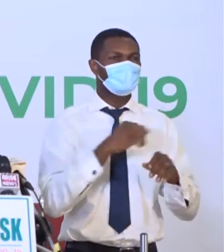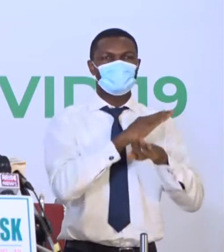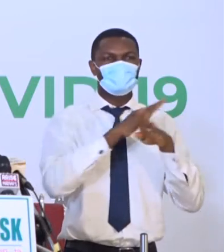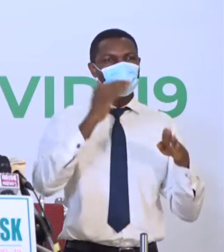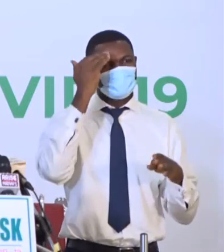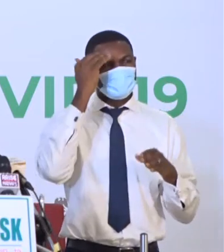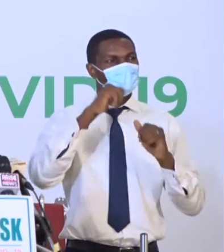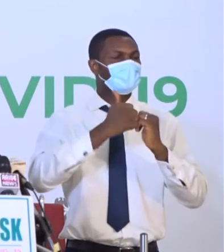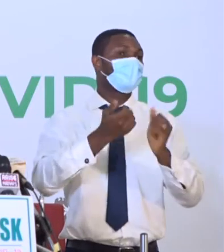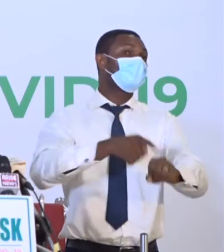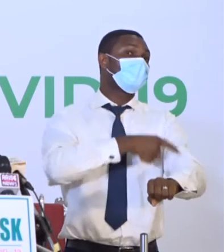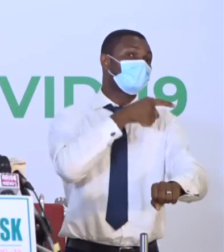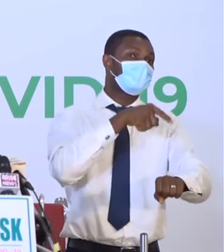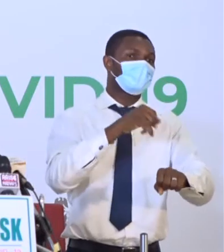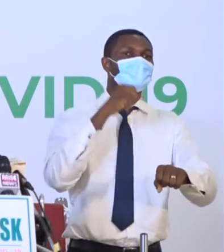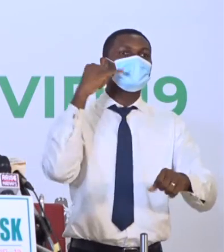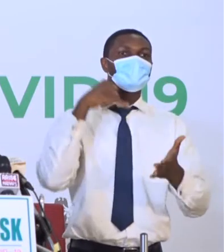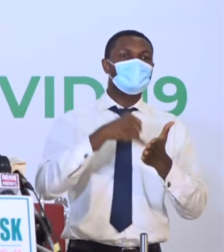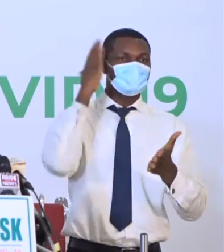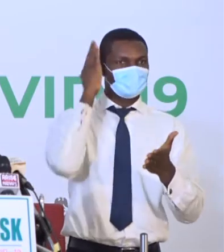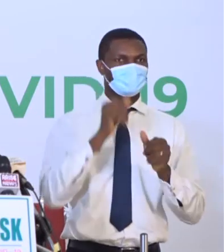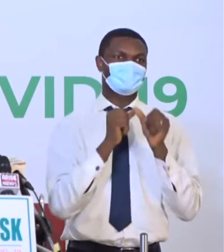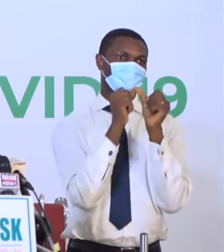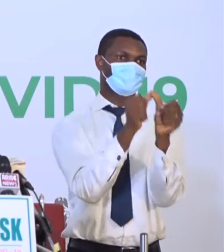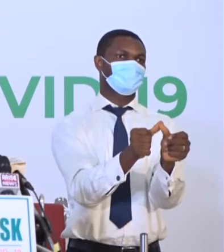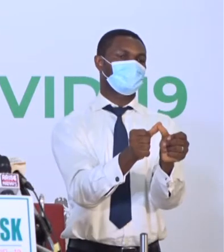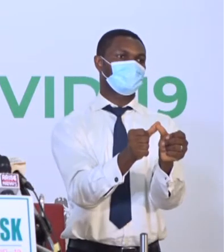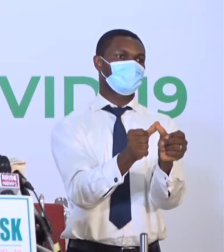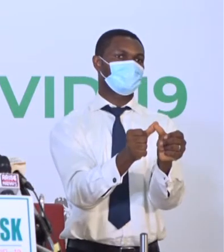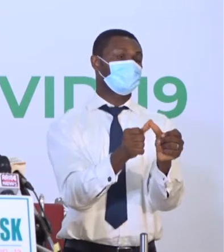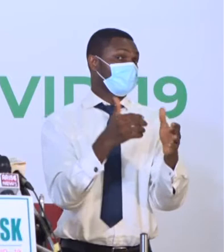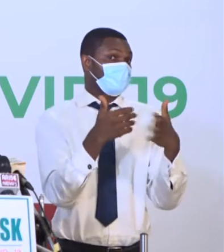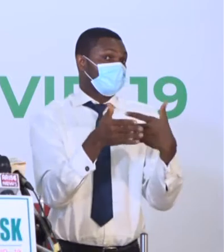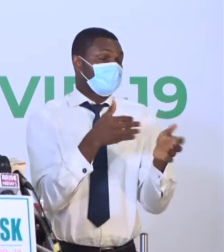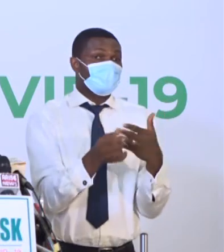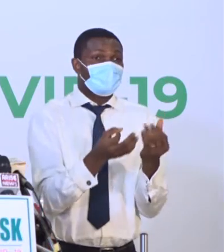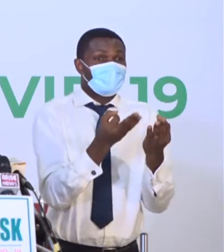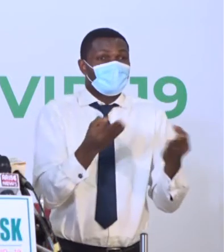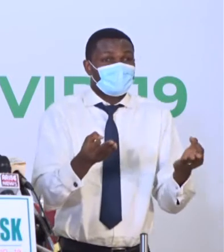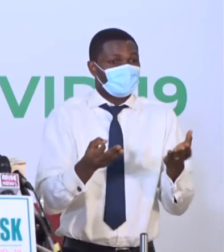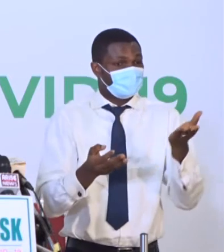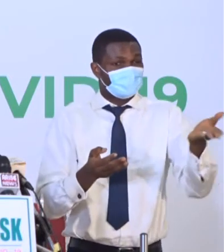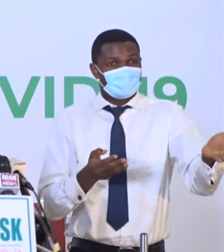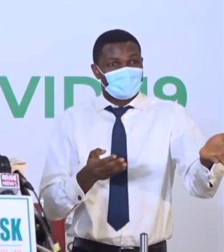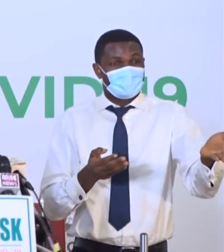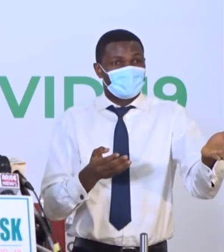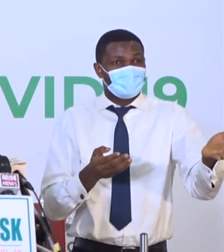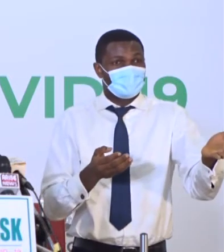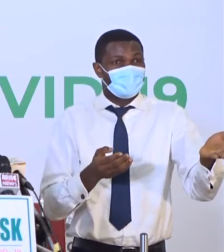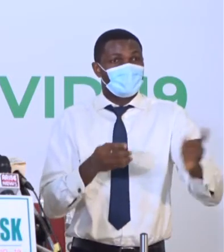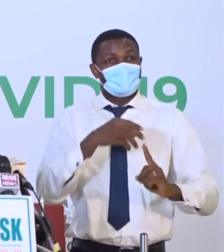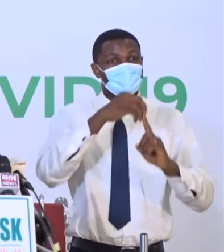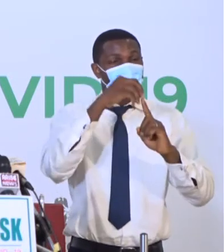long it will last. Beside, the facilities available for treatment of critical